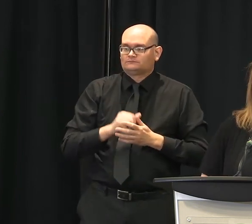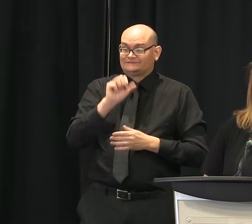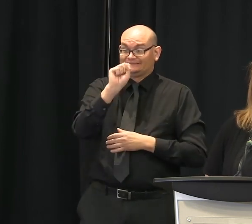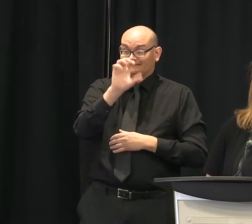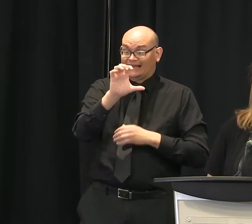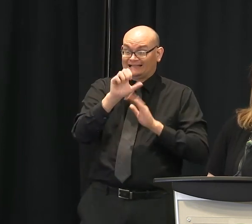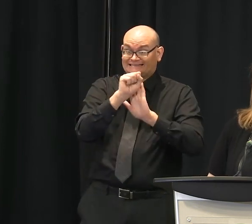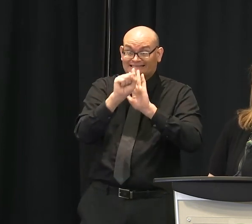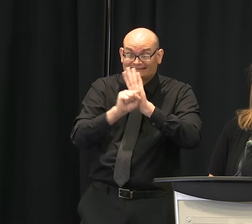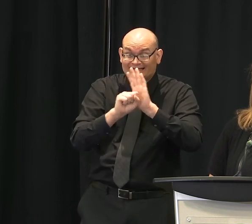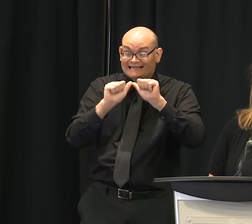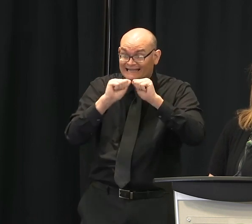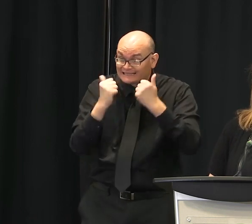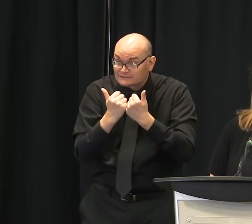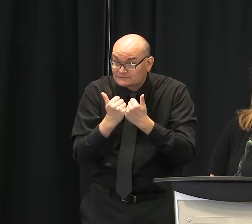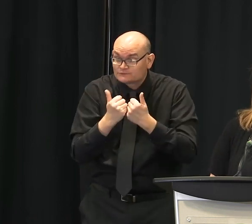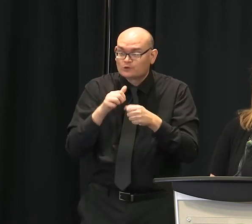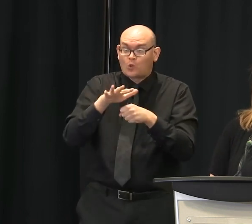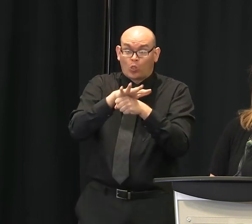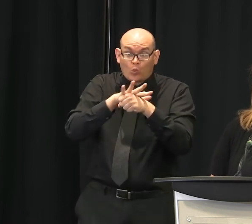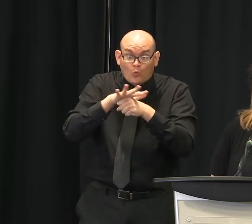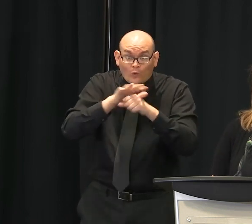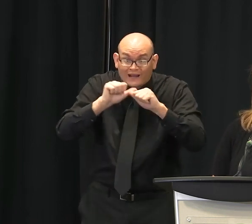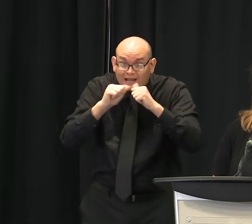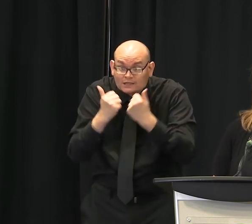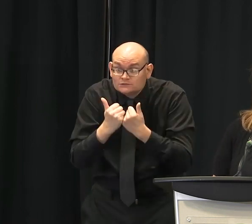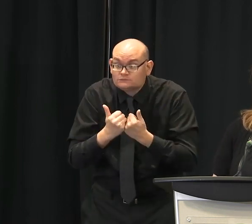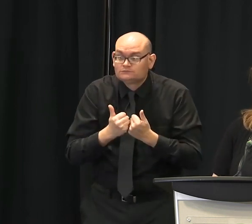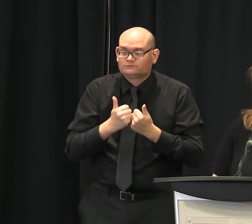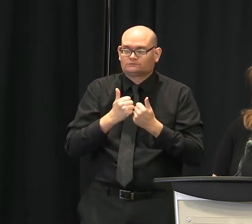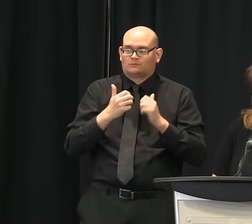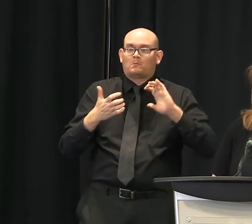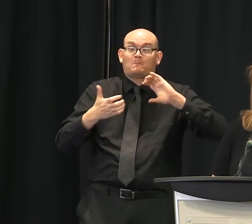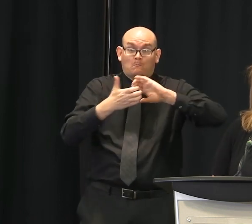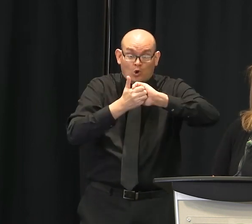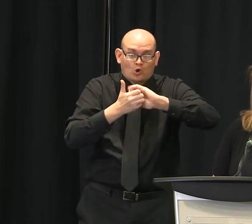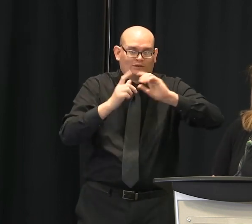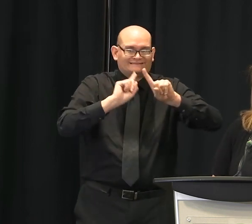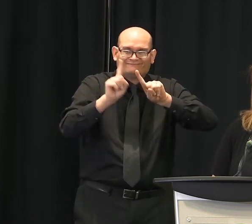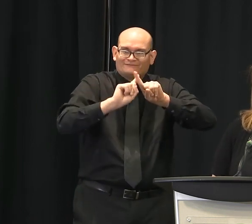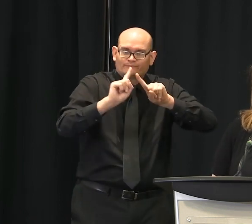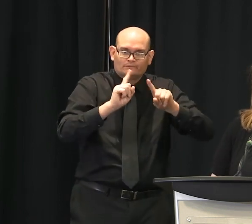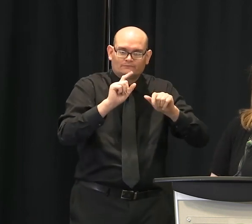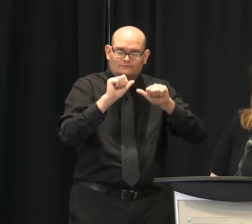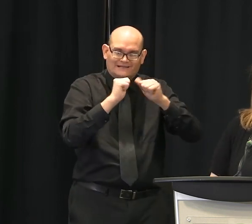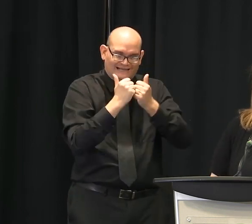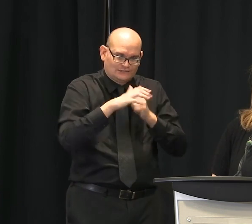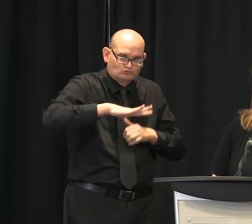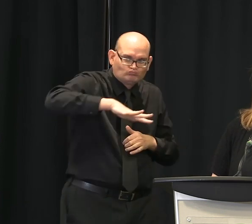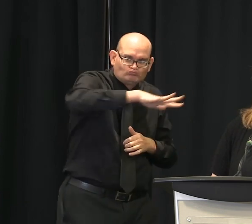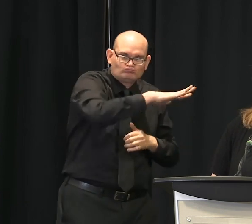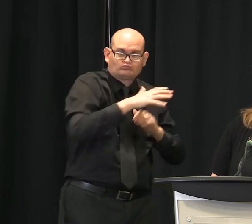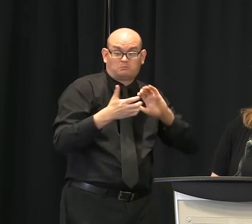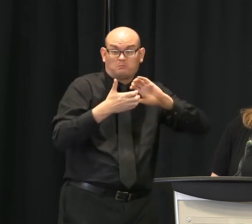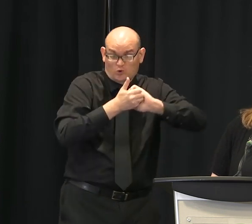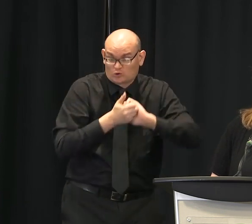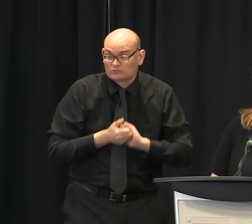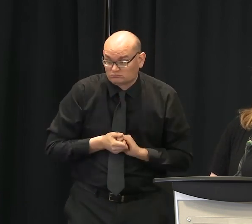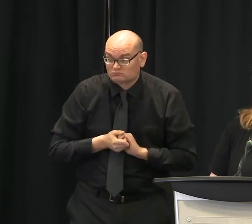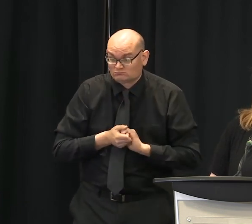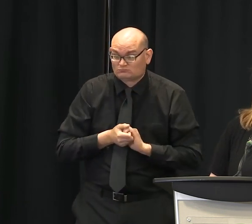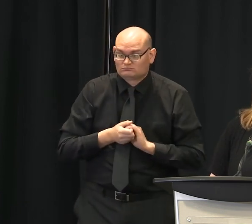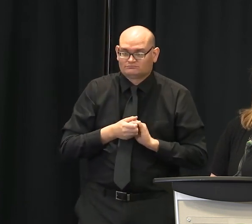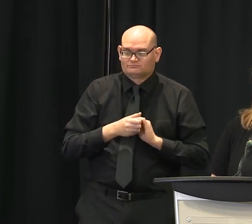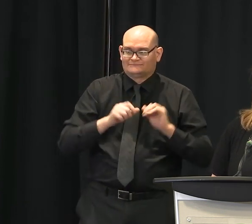here in Greenville, local businesses and others to conduct these mobile testing sites. Looking at urban areas,